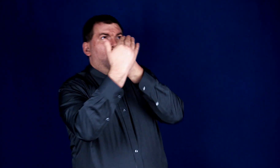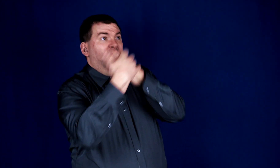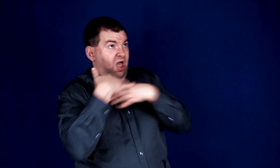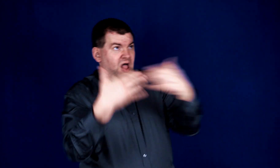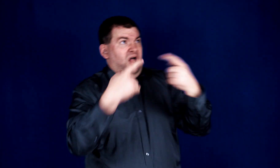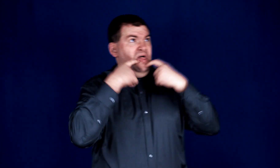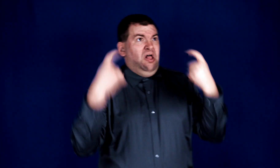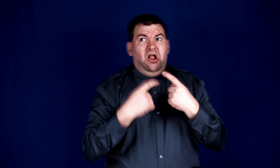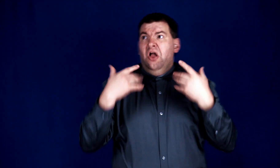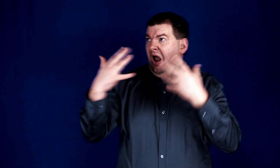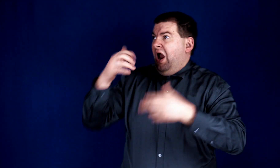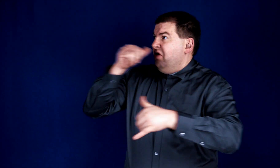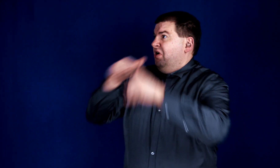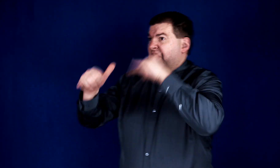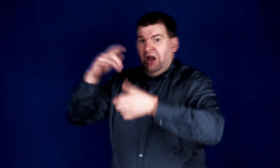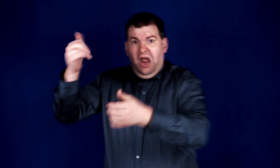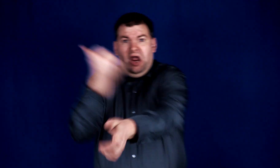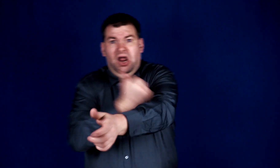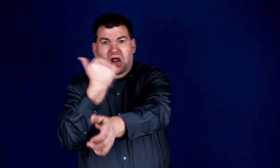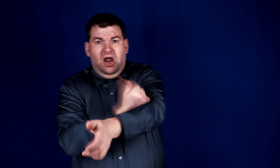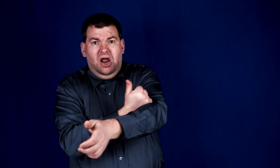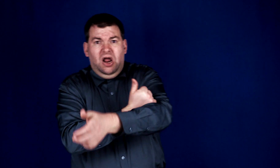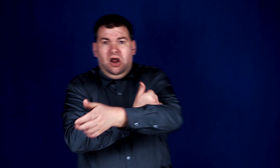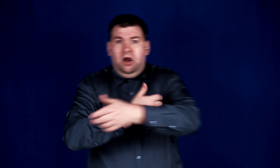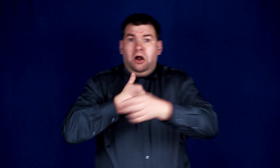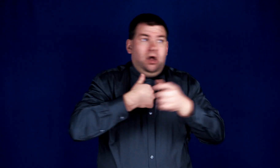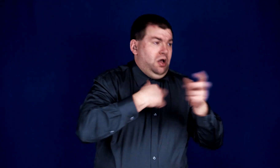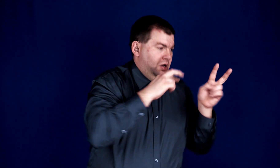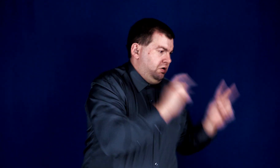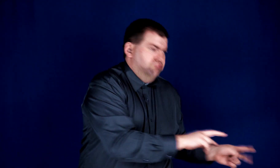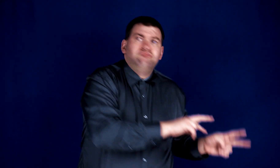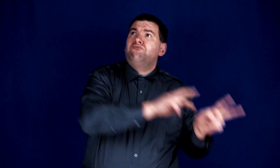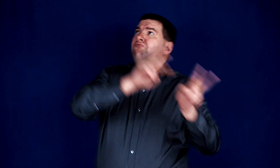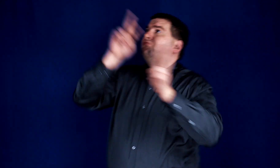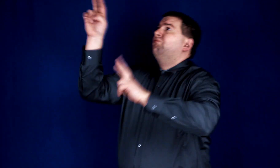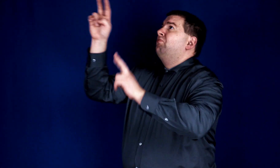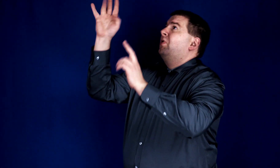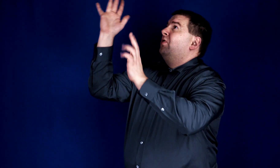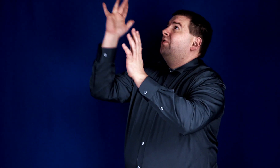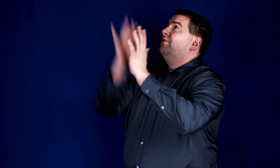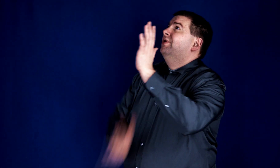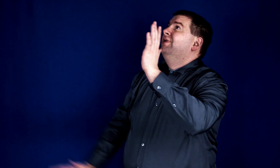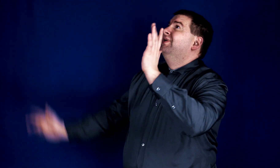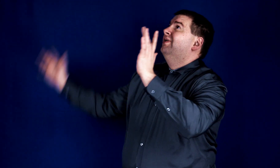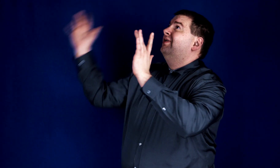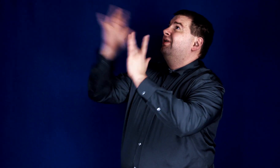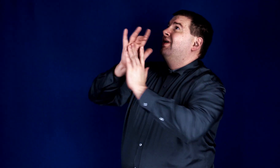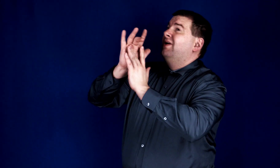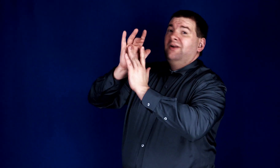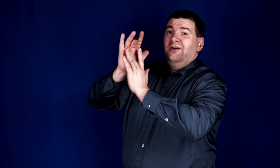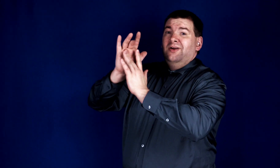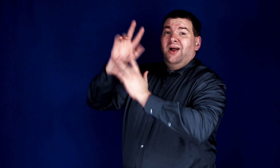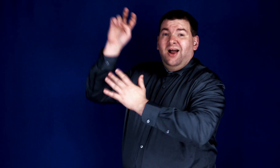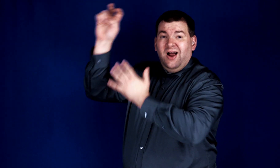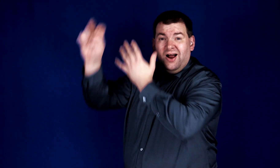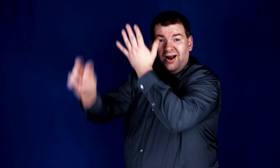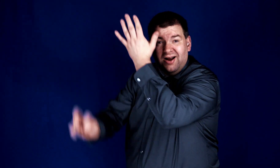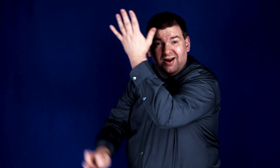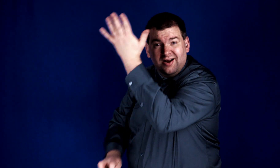and presses me I run to Jesus down